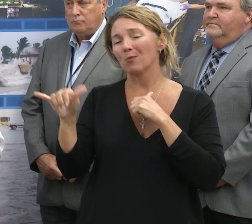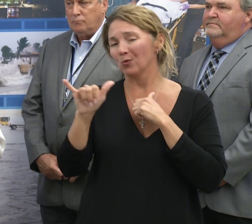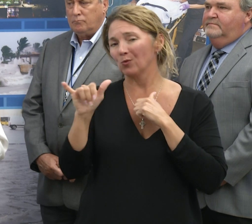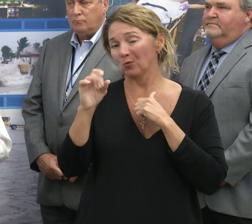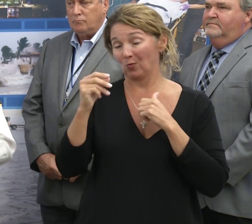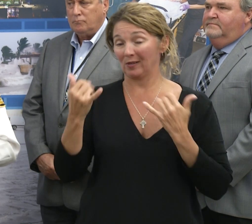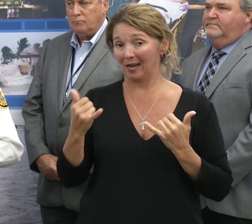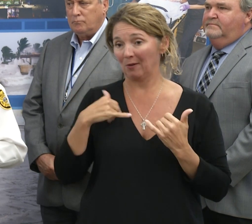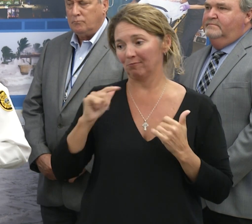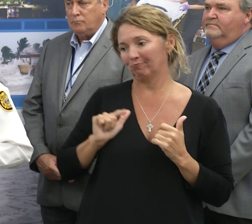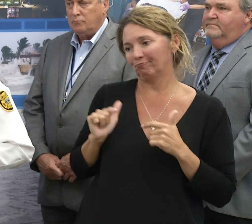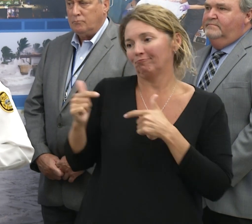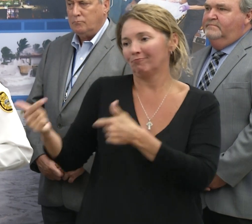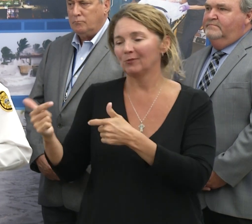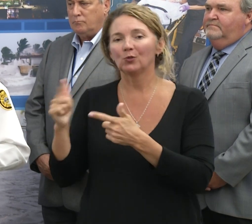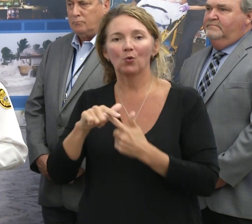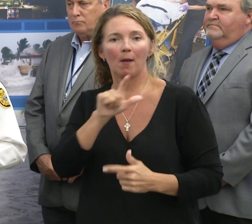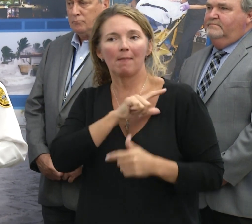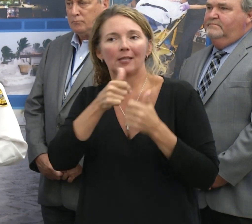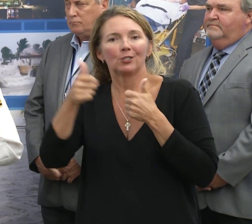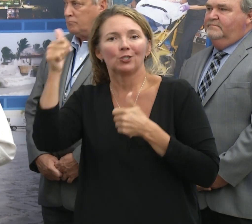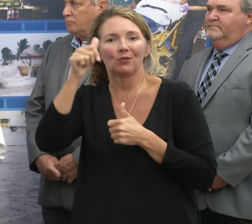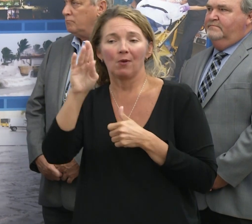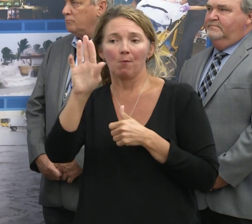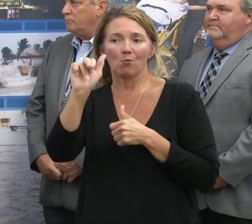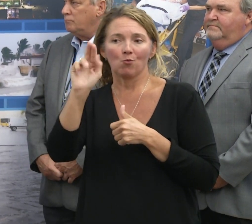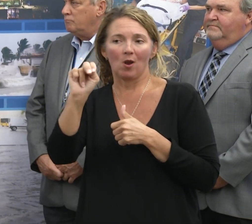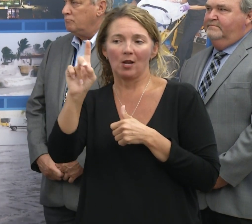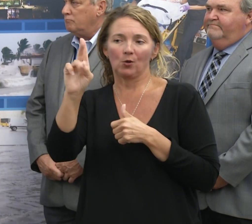with that, I would like to turn it over to police chief Ryan Duden.